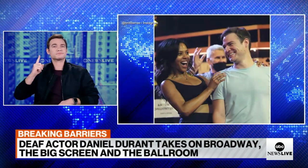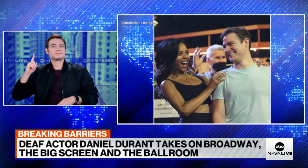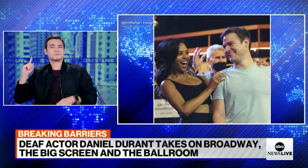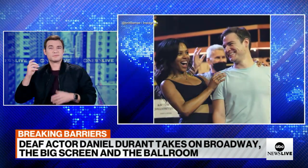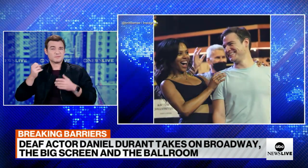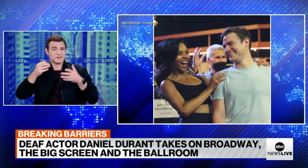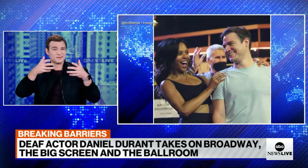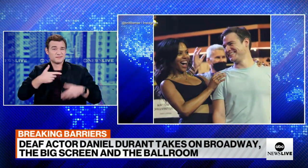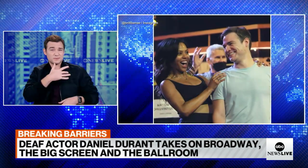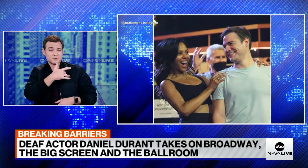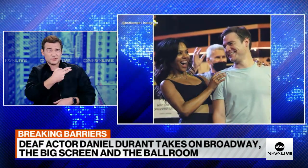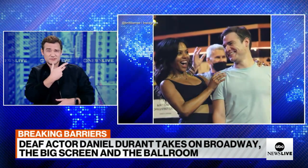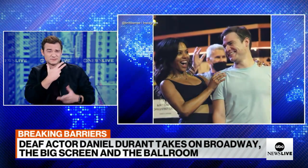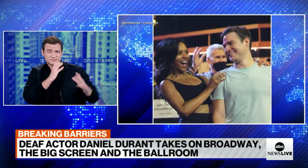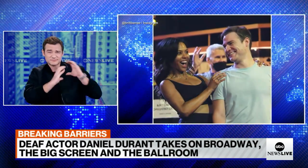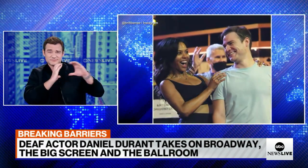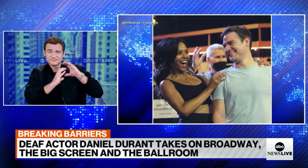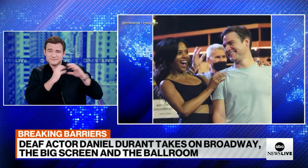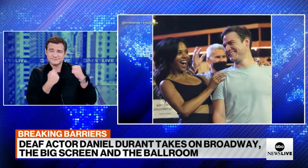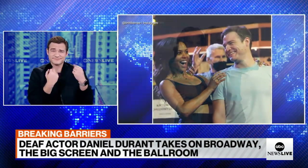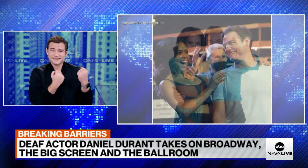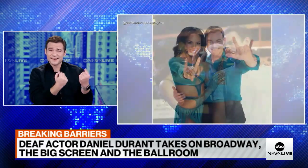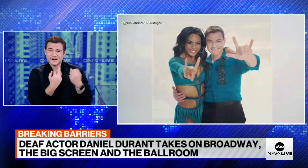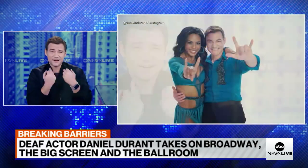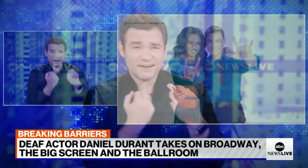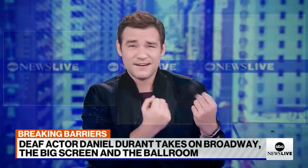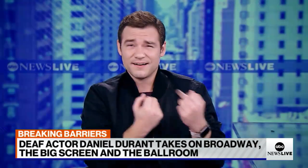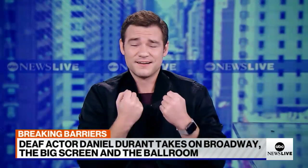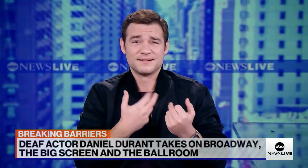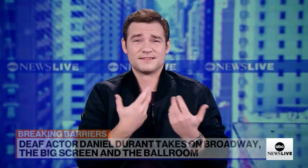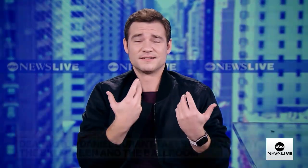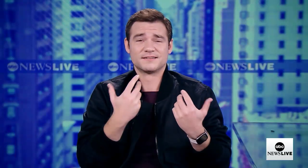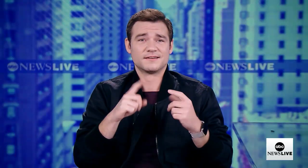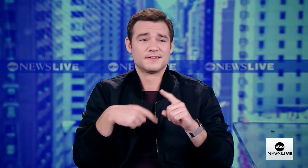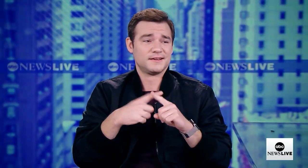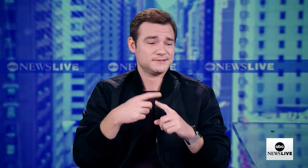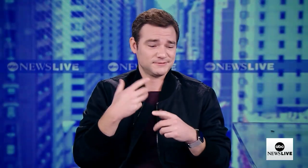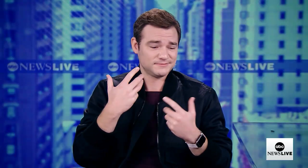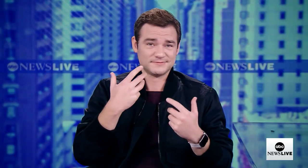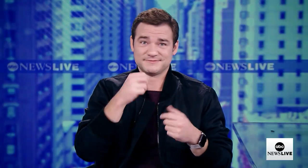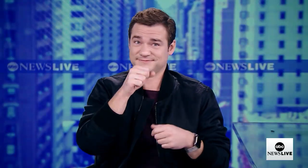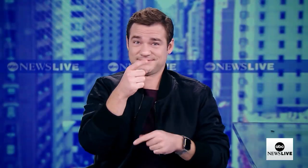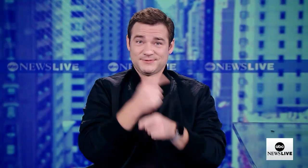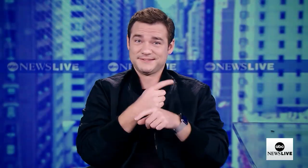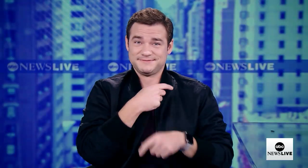And now he doesn't need to interpret for Britt. So he leaves us alone, and Britt and I just conversate.